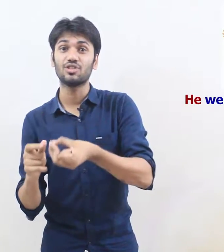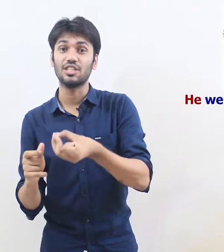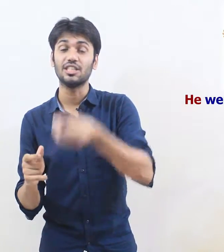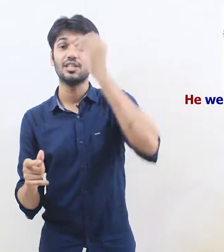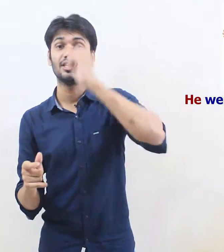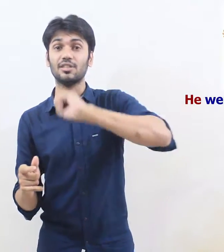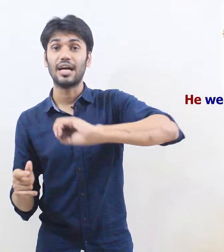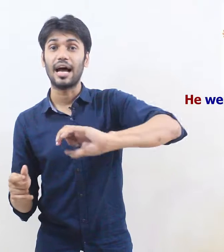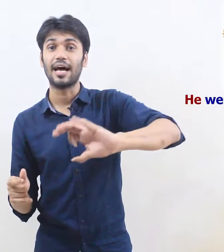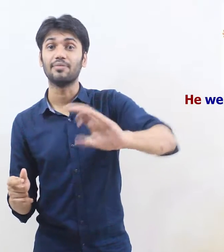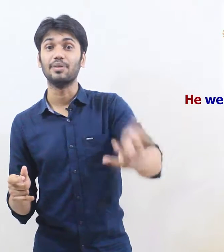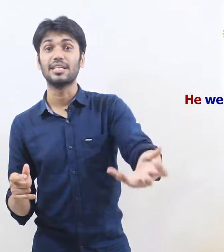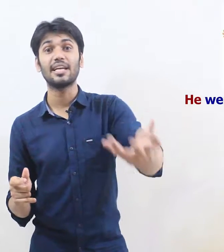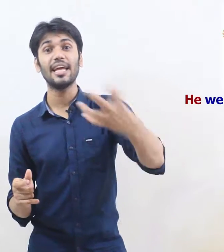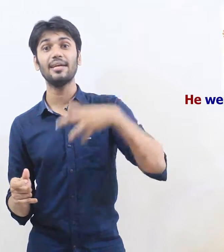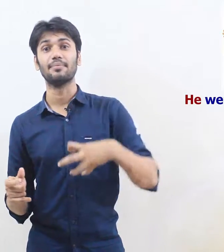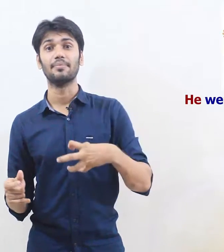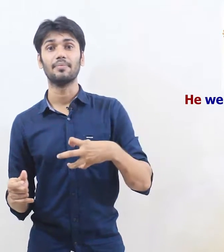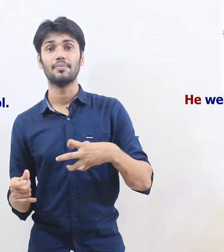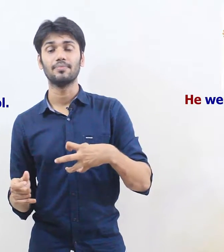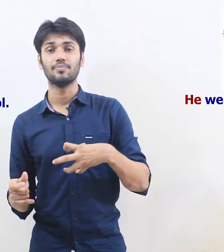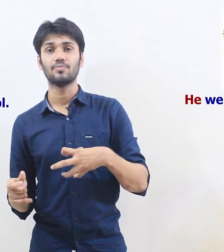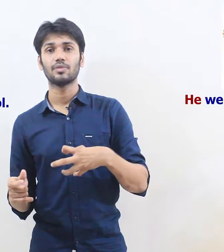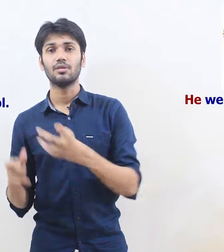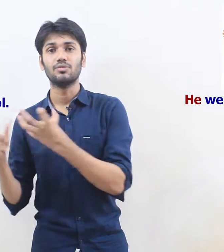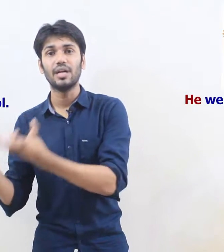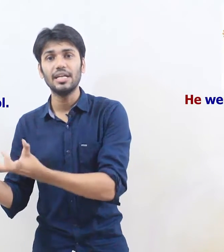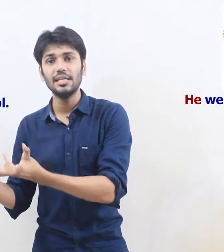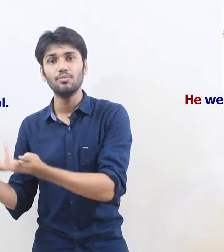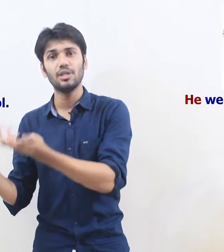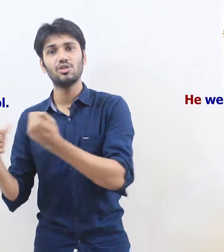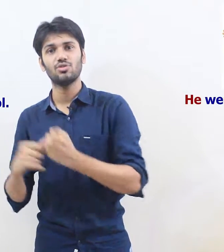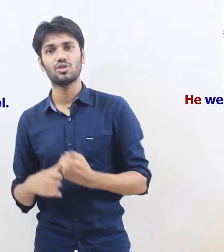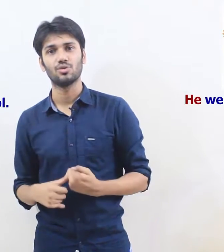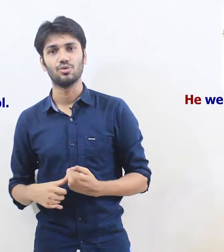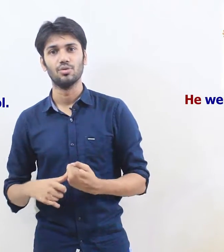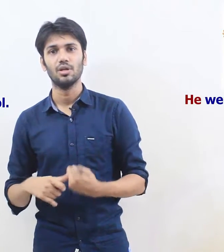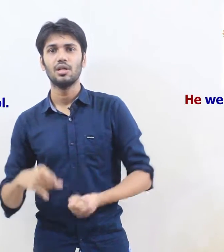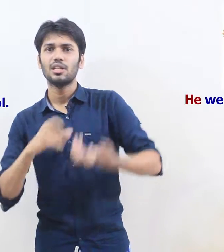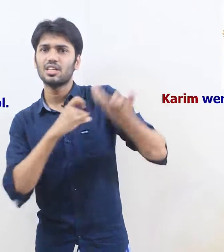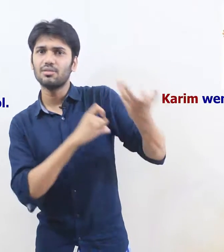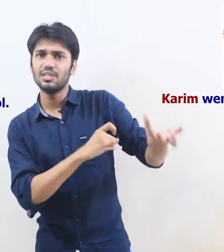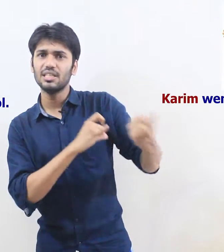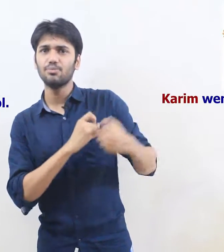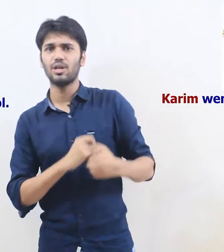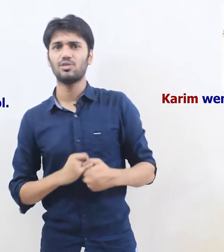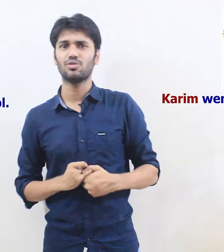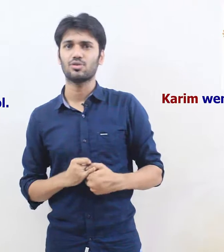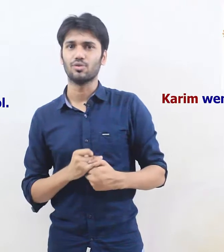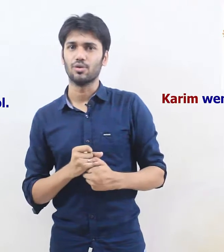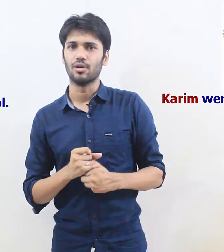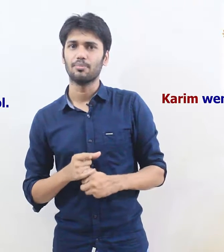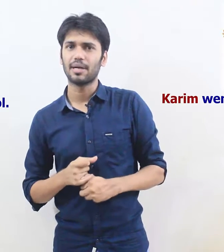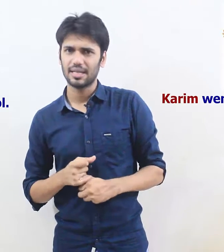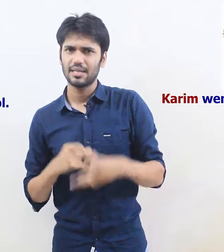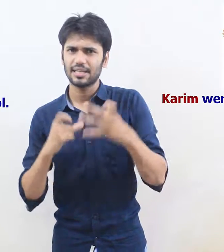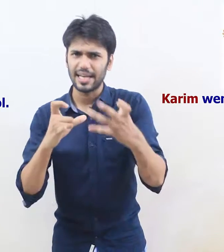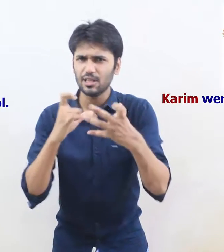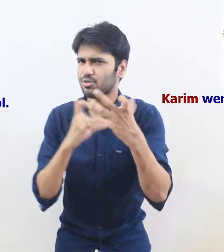or she and bring a name Rahim went to school Kareem went to school but can